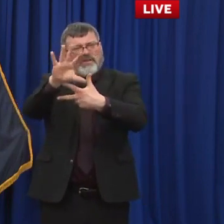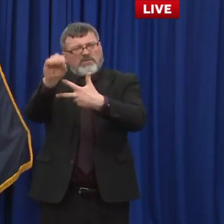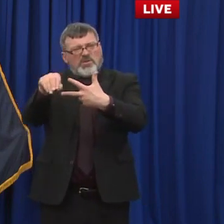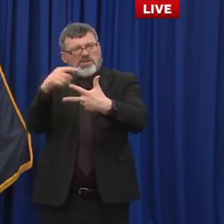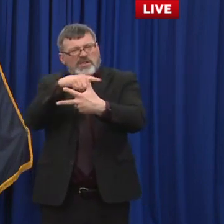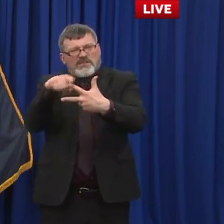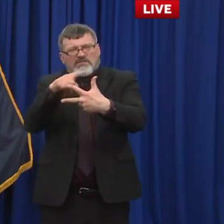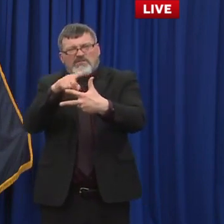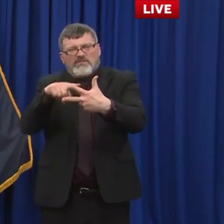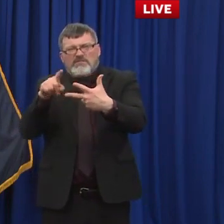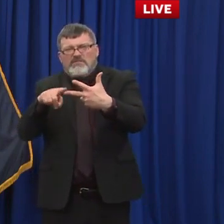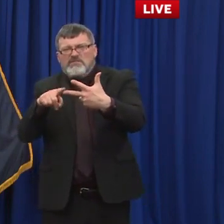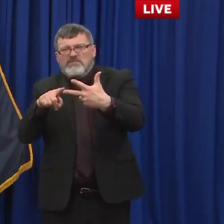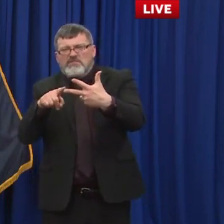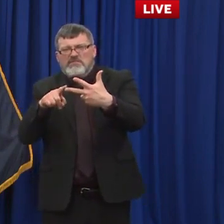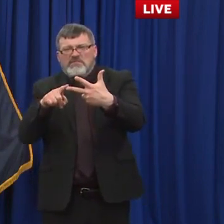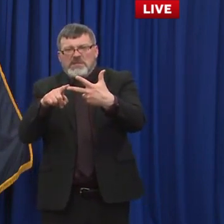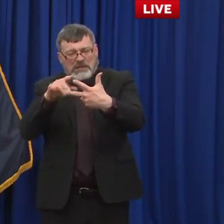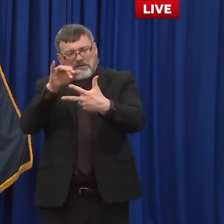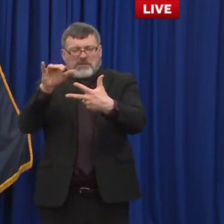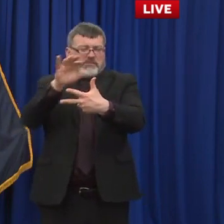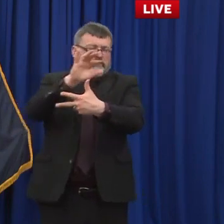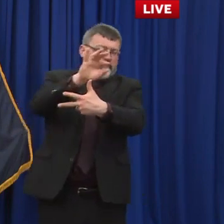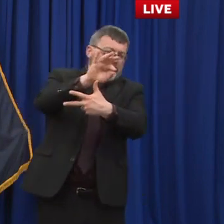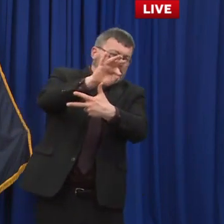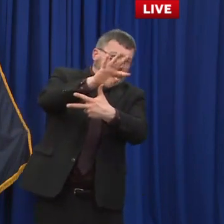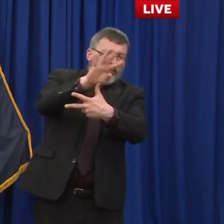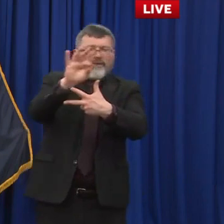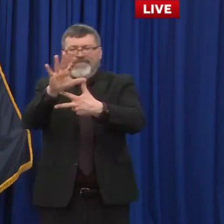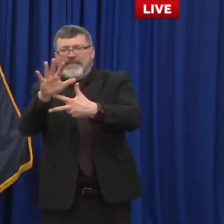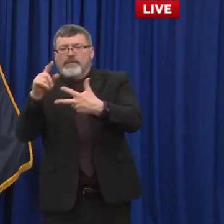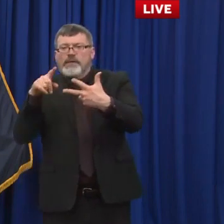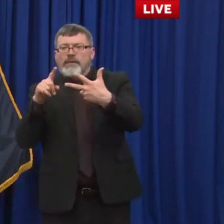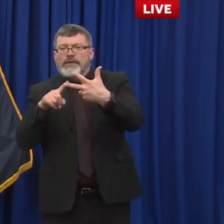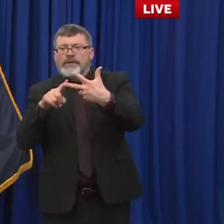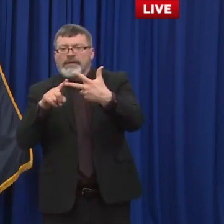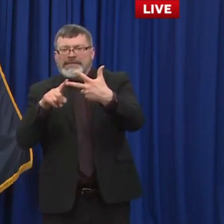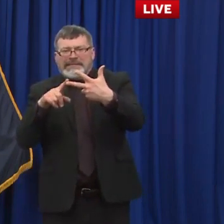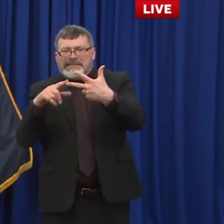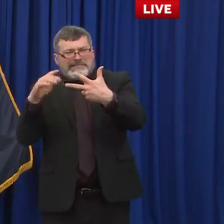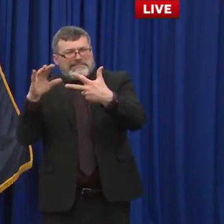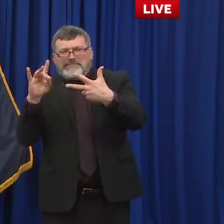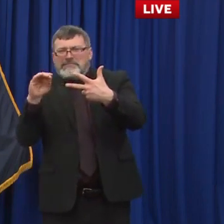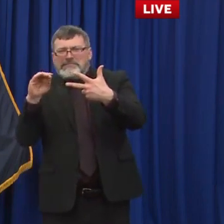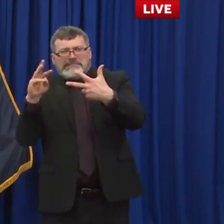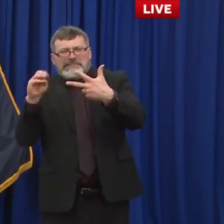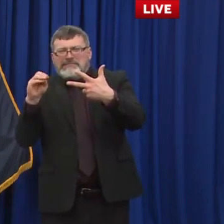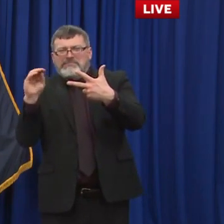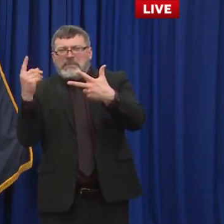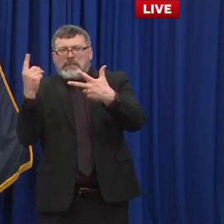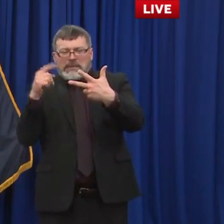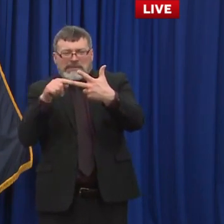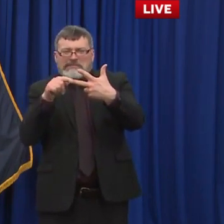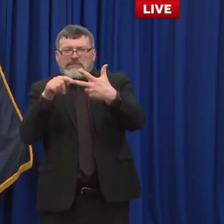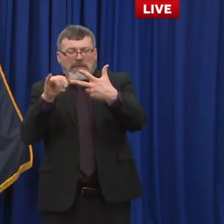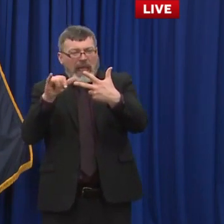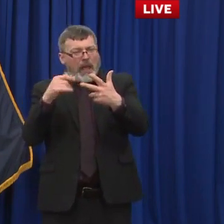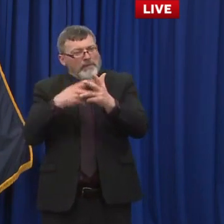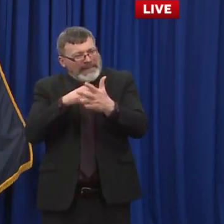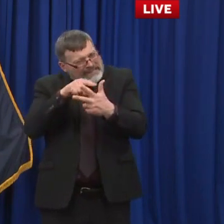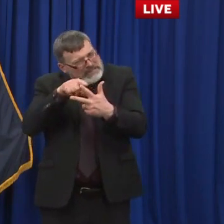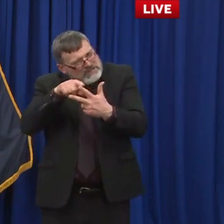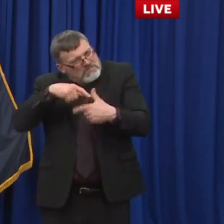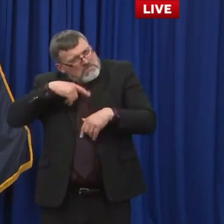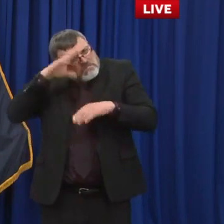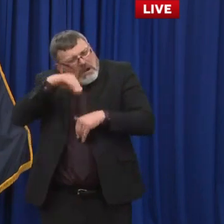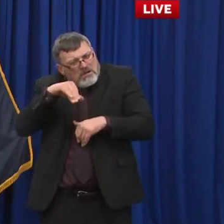20 people that have been vaccinated are still susceptible to getting COVID or even being symptomatic to COVID I think with the johnson johnson it's even